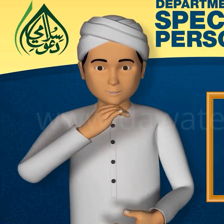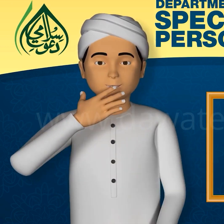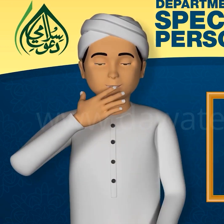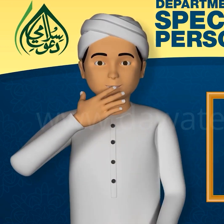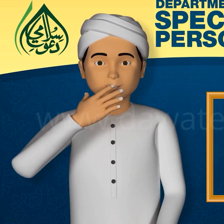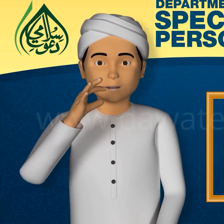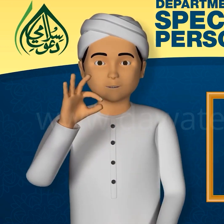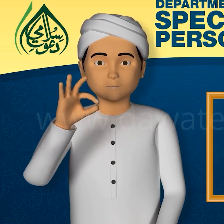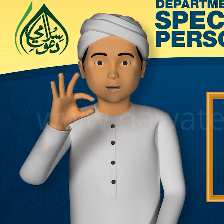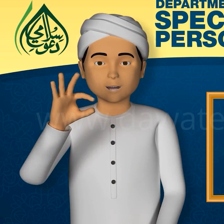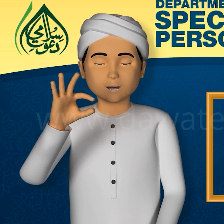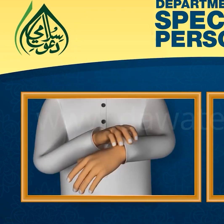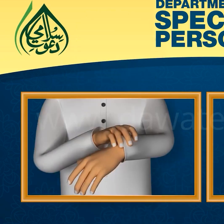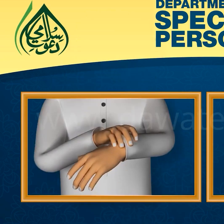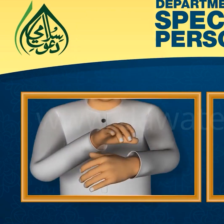Sugar,